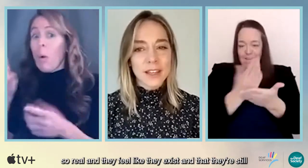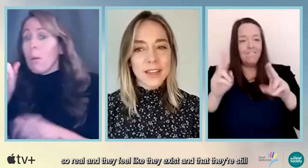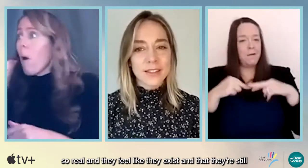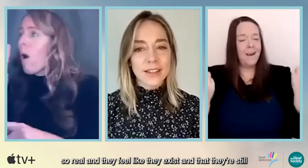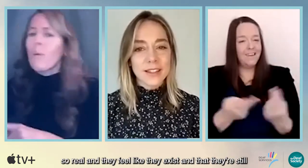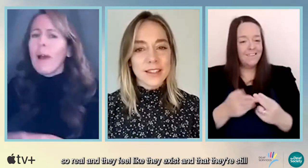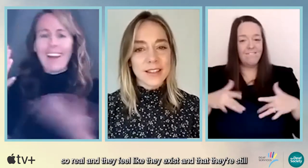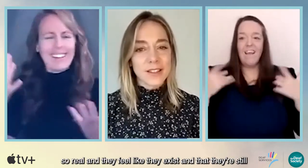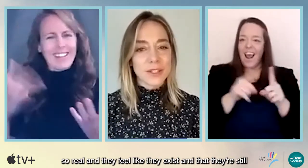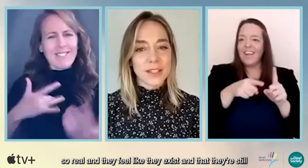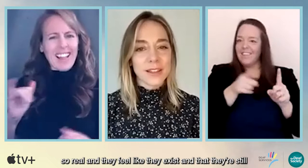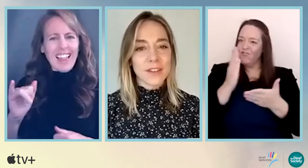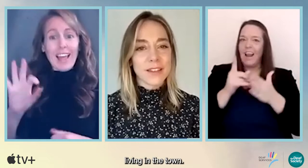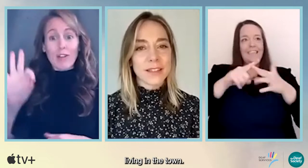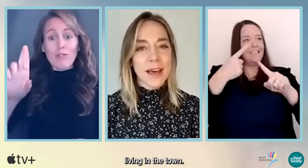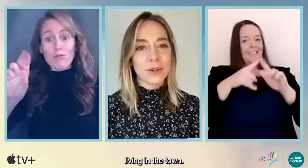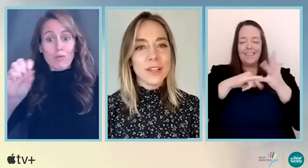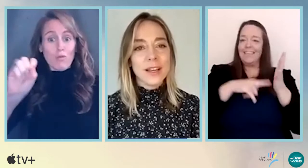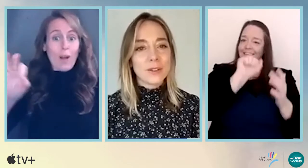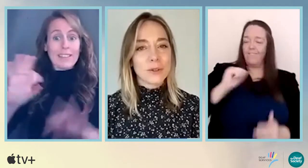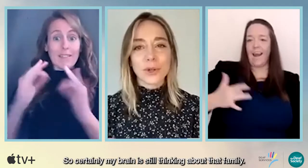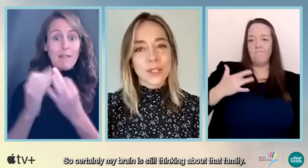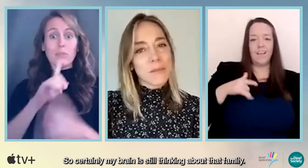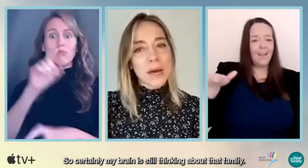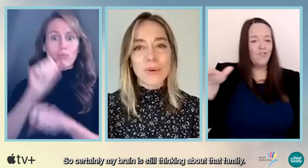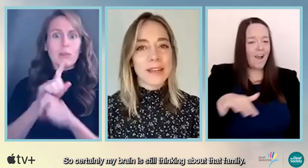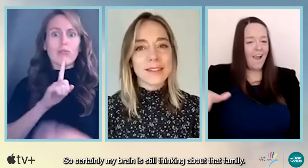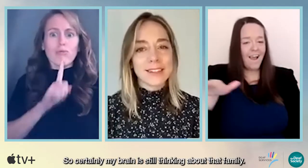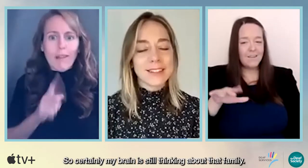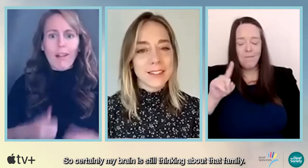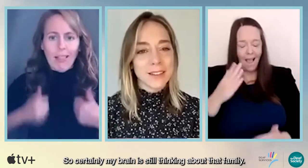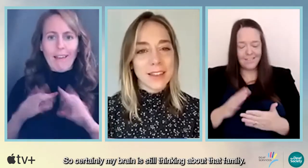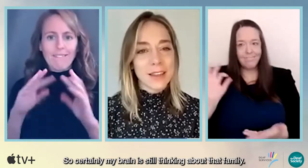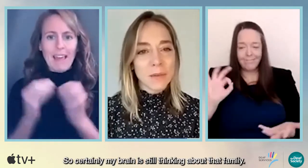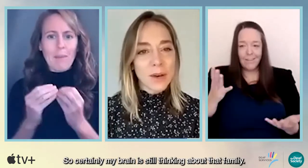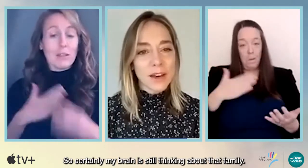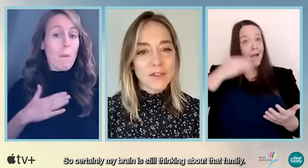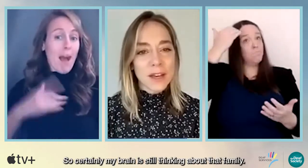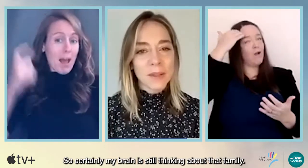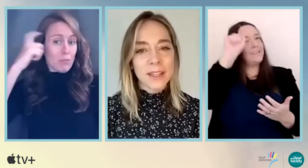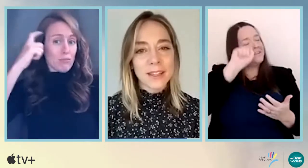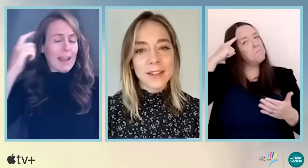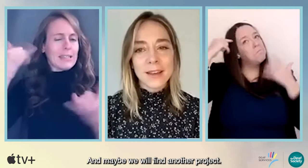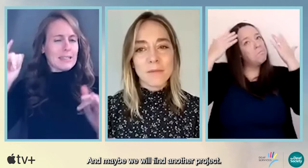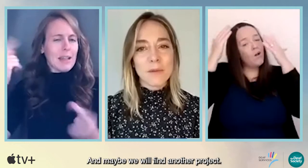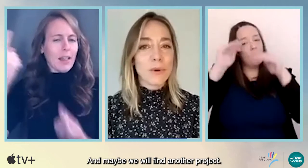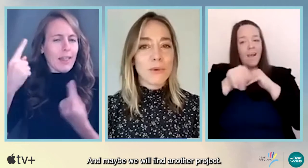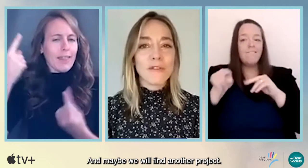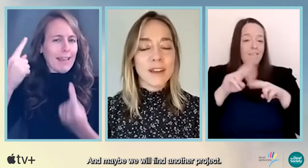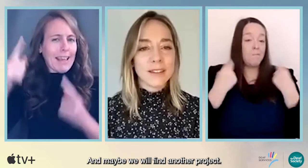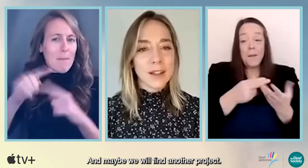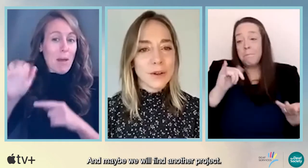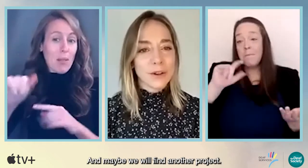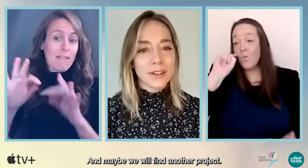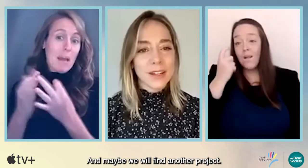they feel like they exist and that they're still living in the town. So certainly my brain is still thinking about that family and maybe we